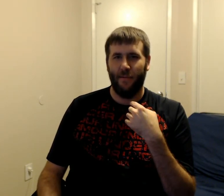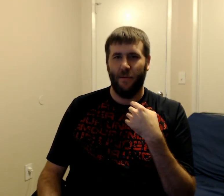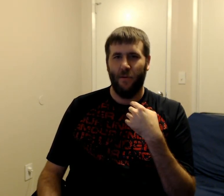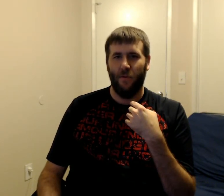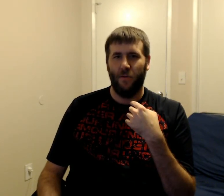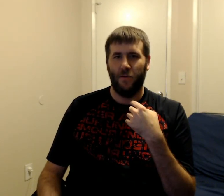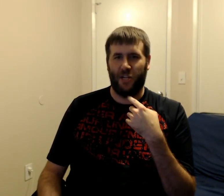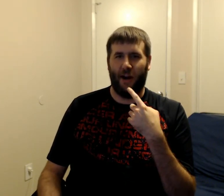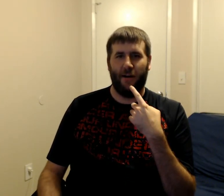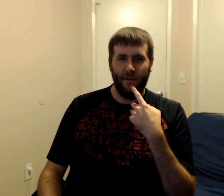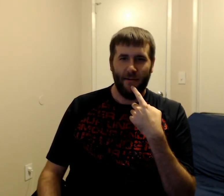Chair!